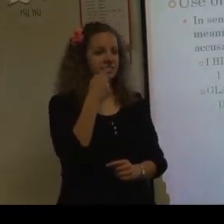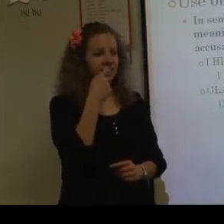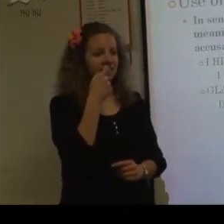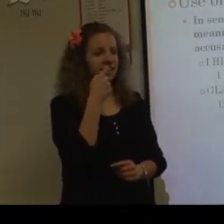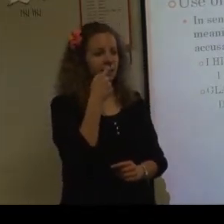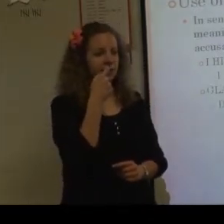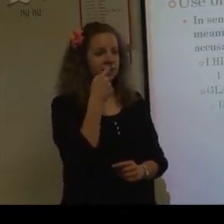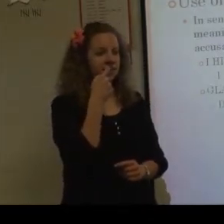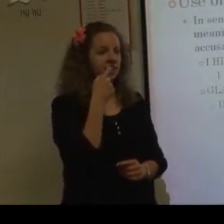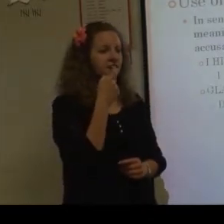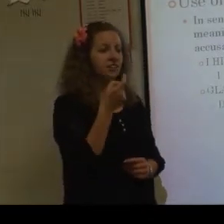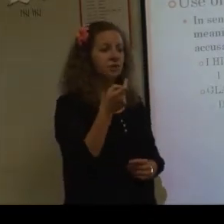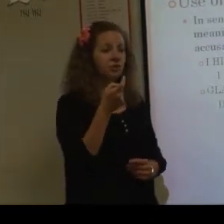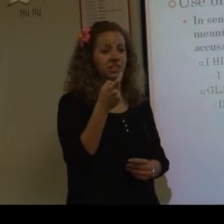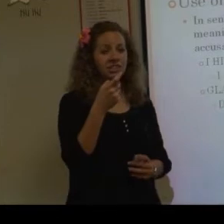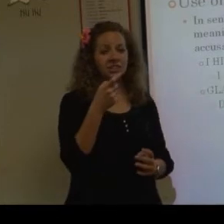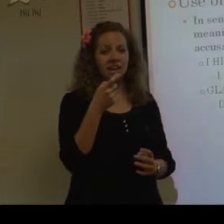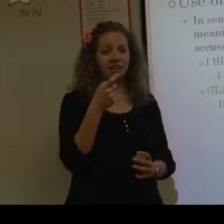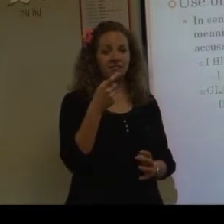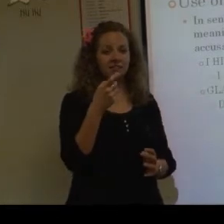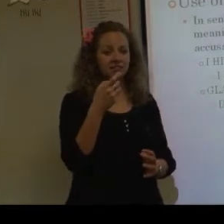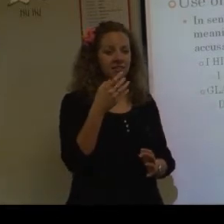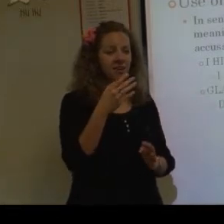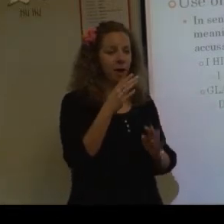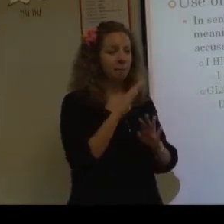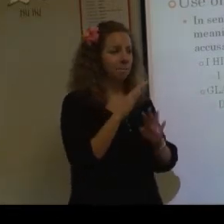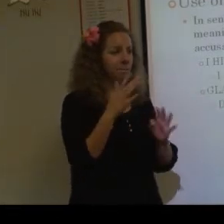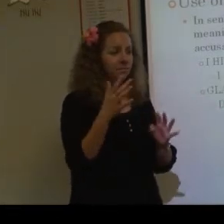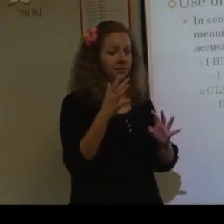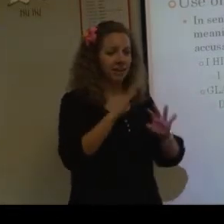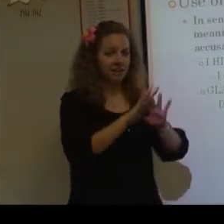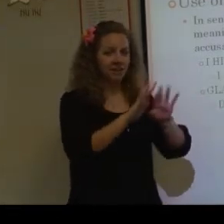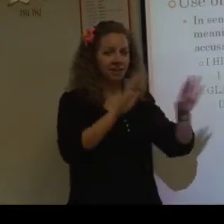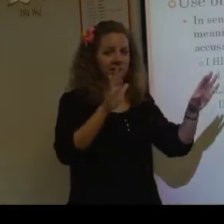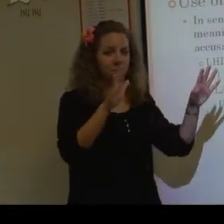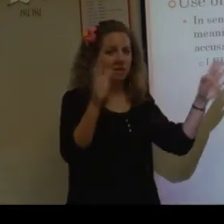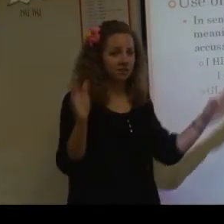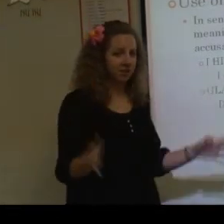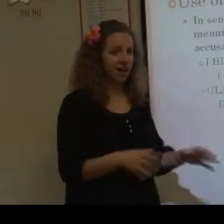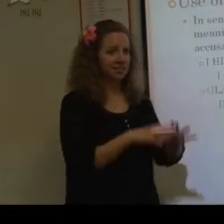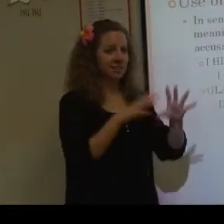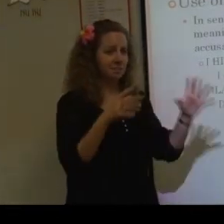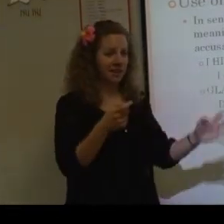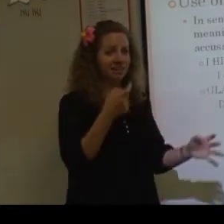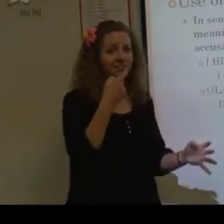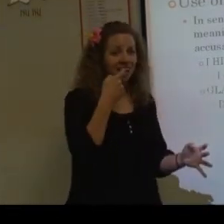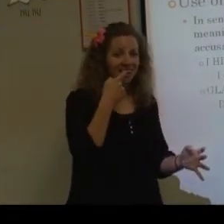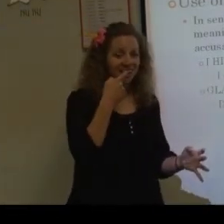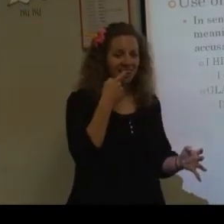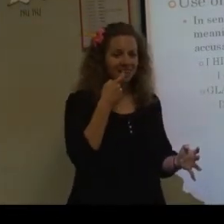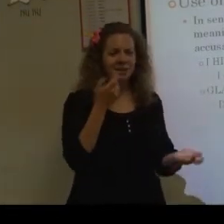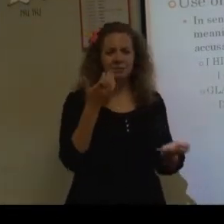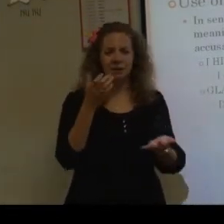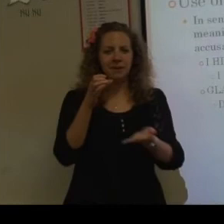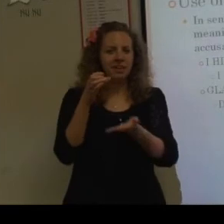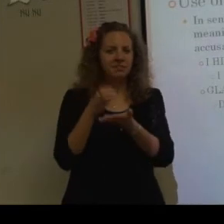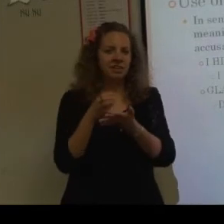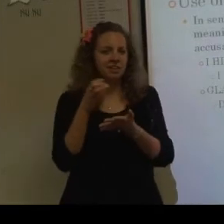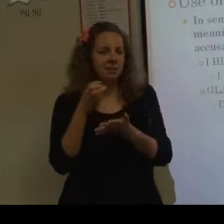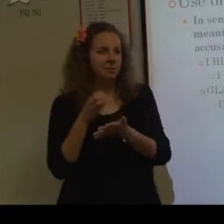tapping your teeth. So this is like. Like it's made of glass. A pane of glass. Glass. But I'm kind of thinking they